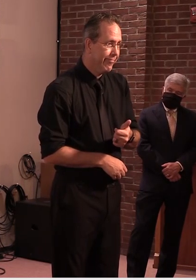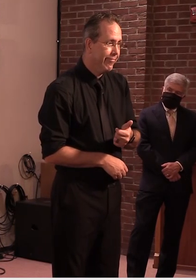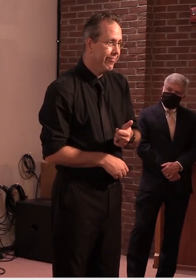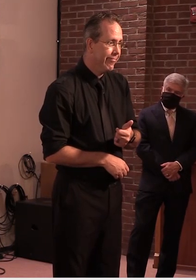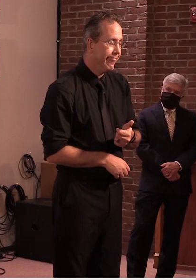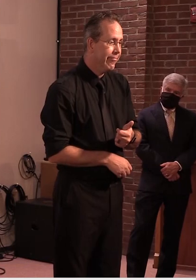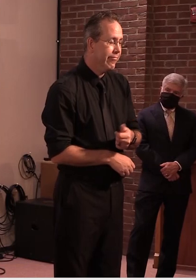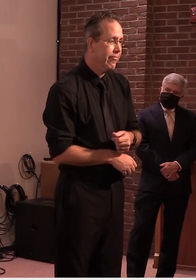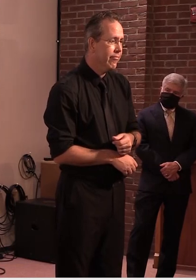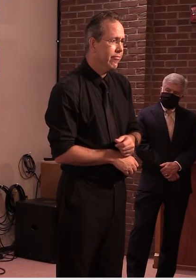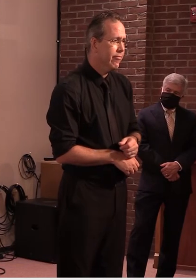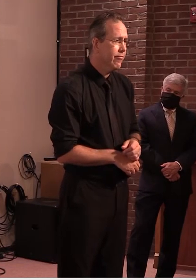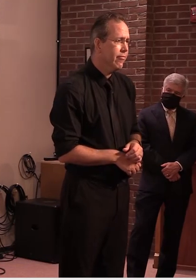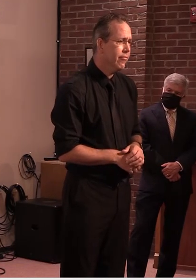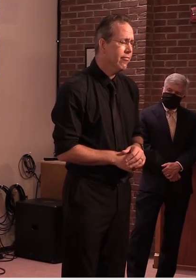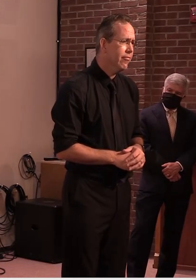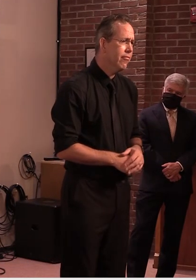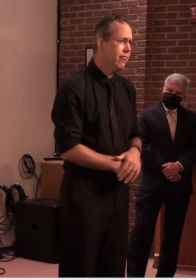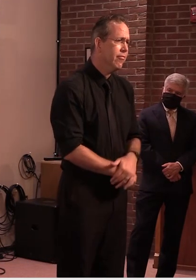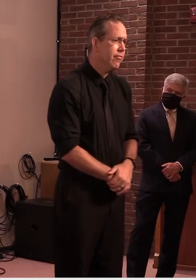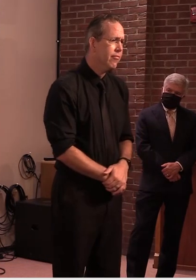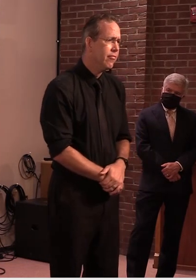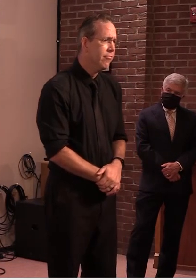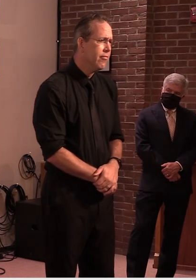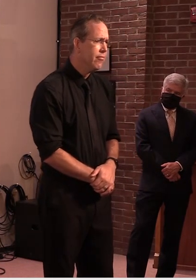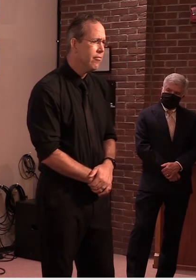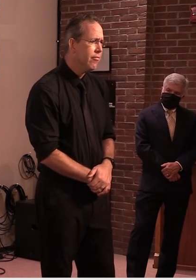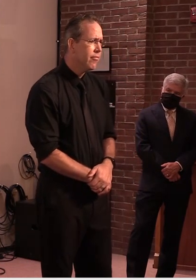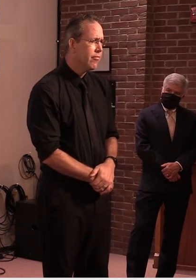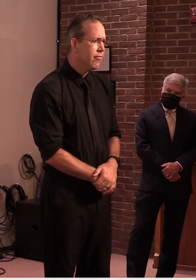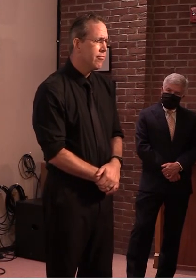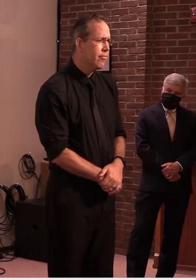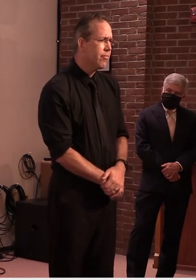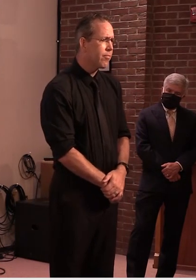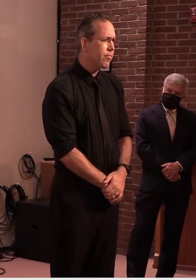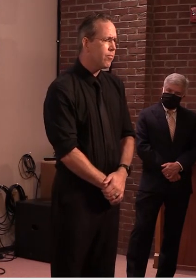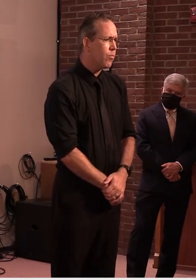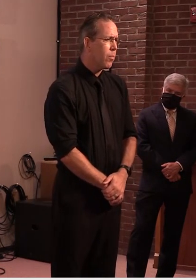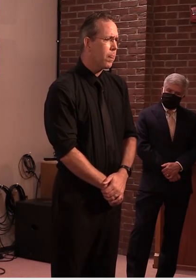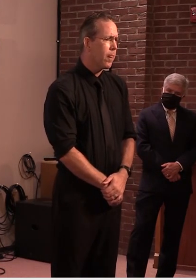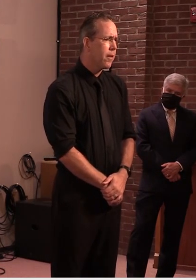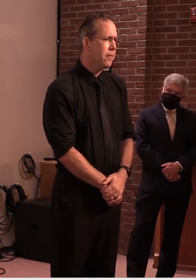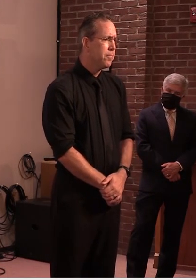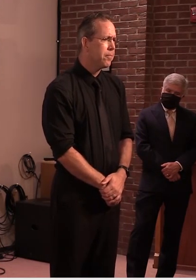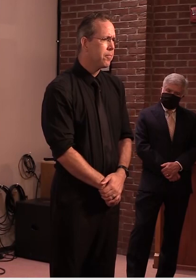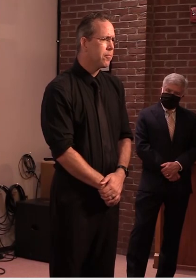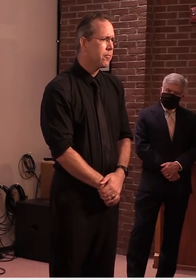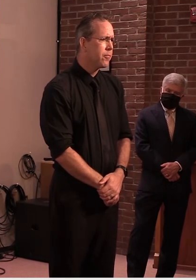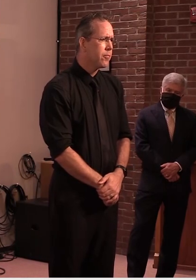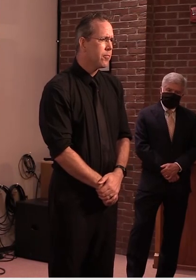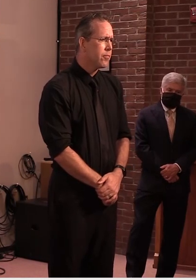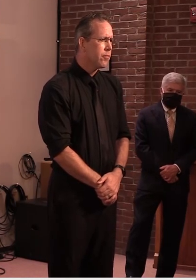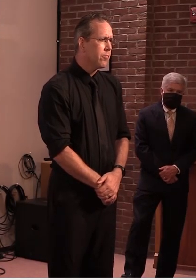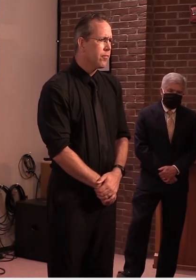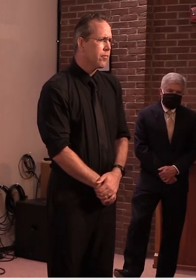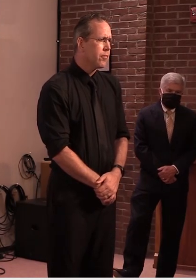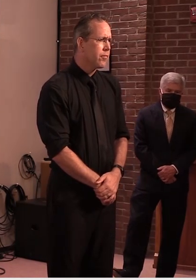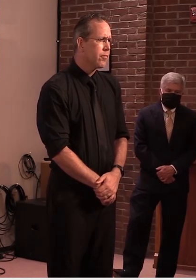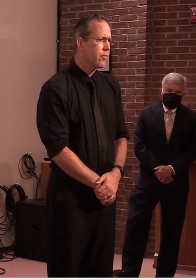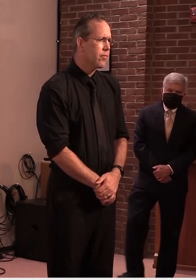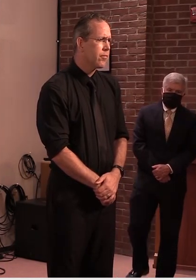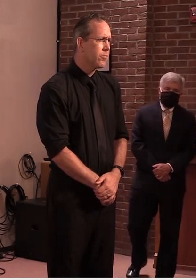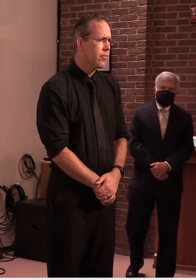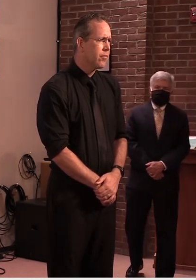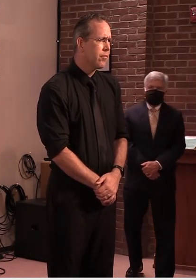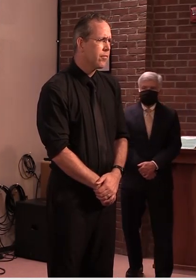governor james ellers of the lake shane plain international reports that through august 5th this year there have been 150 sewage and